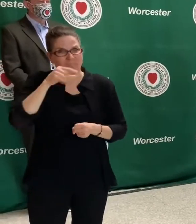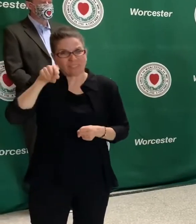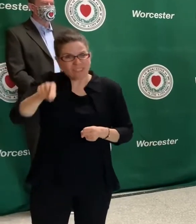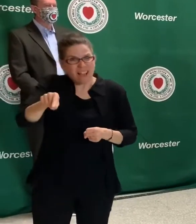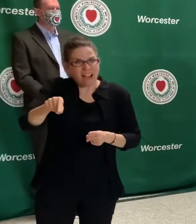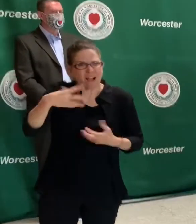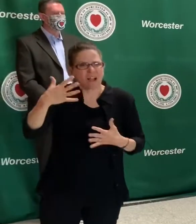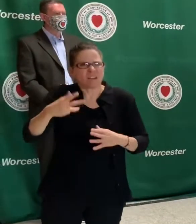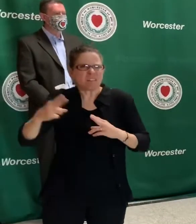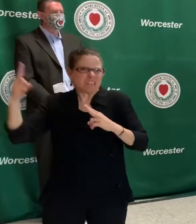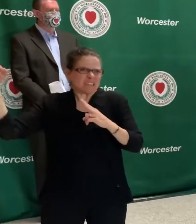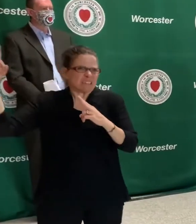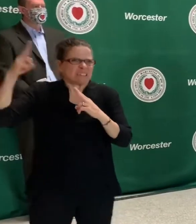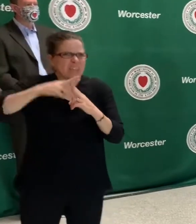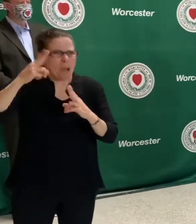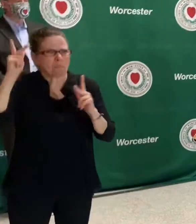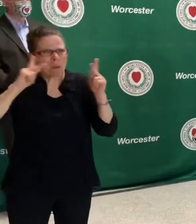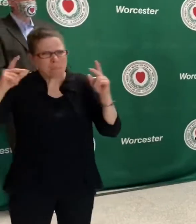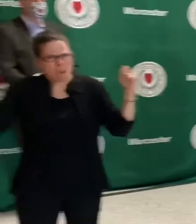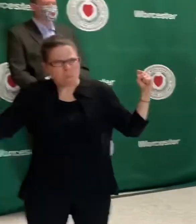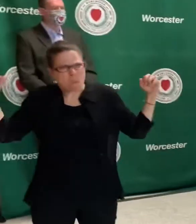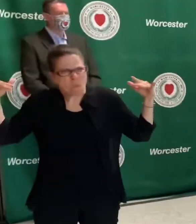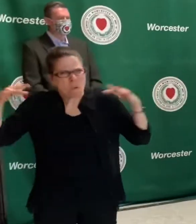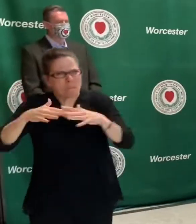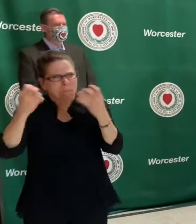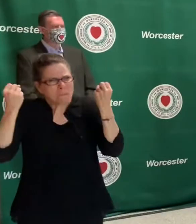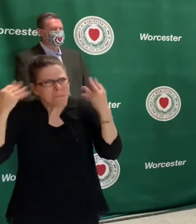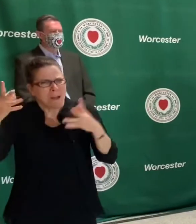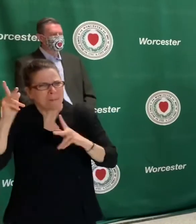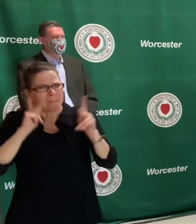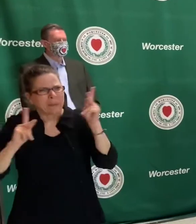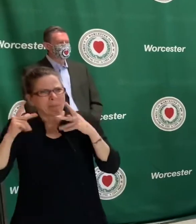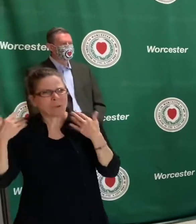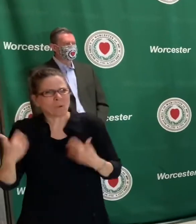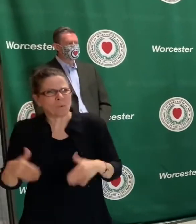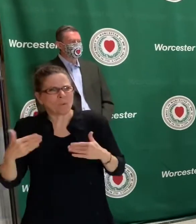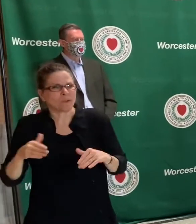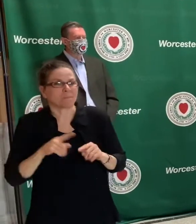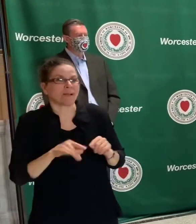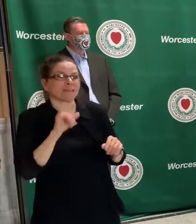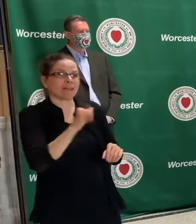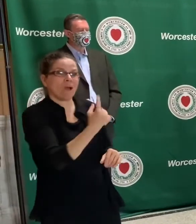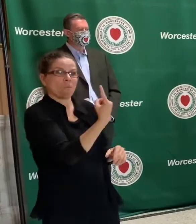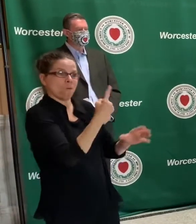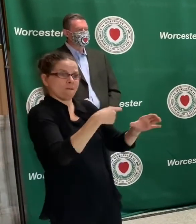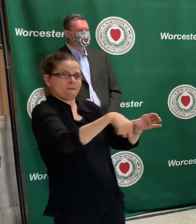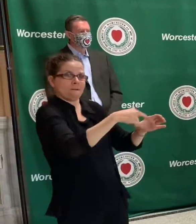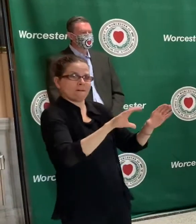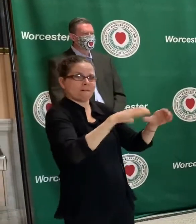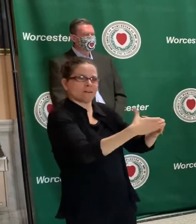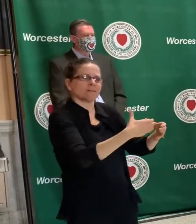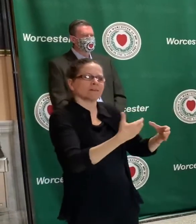And I, too, was very dismayed about the vandalism that occurred later on that night.